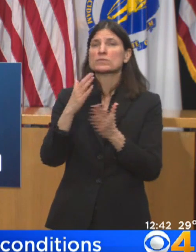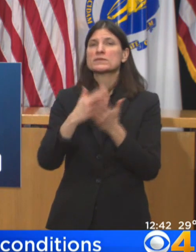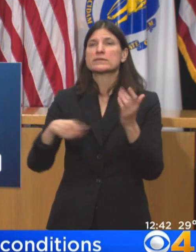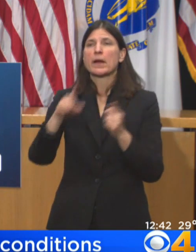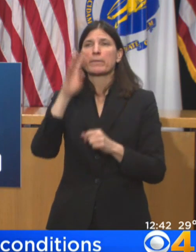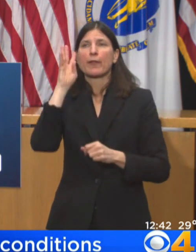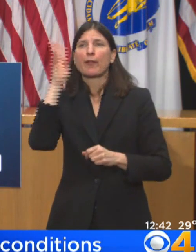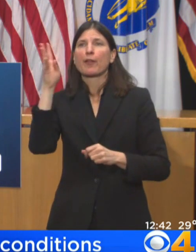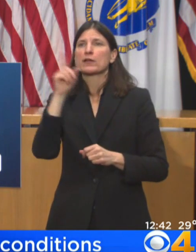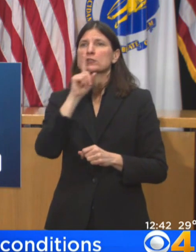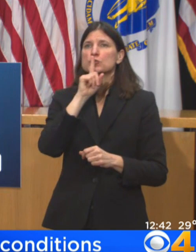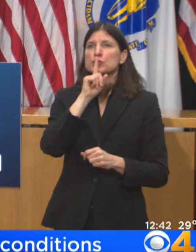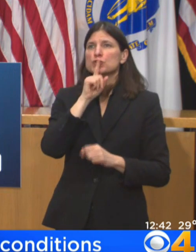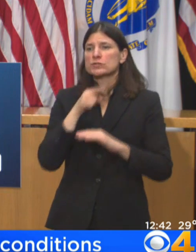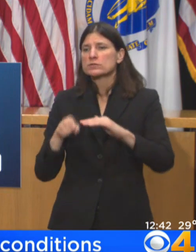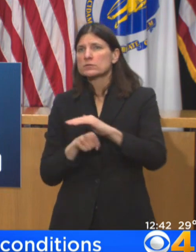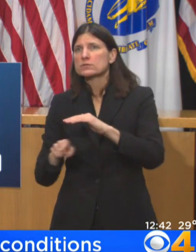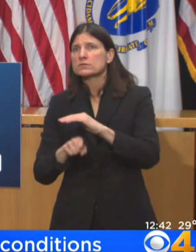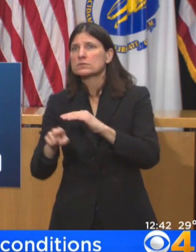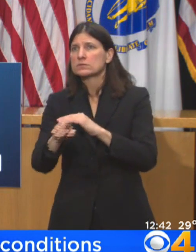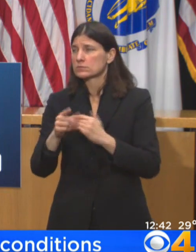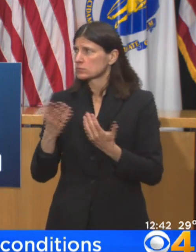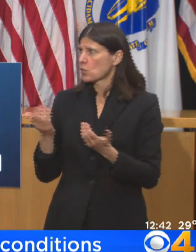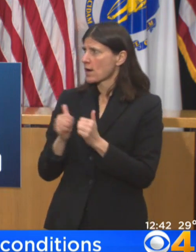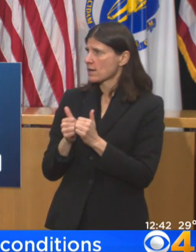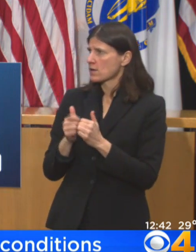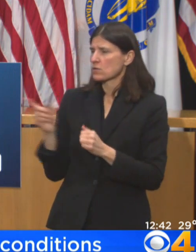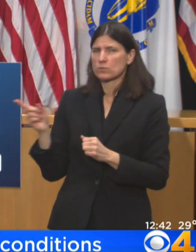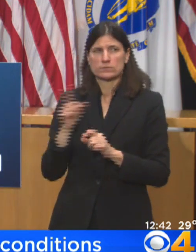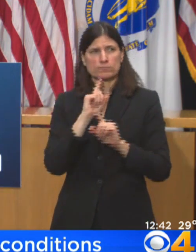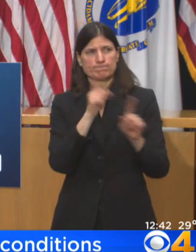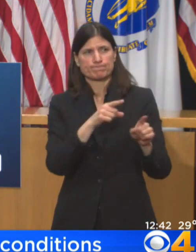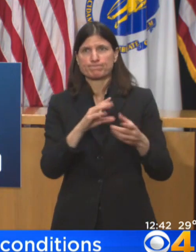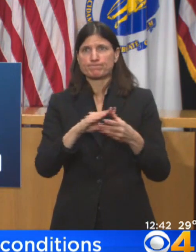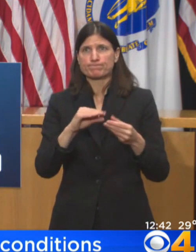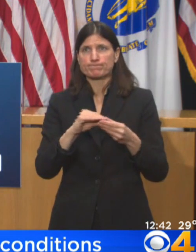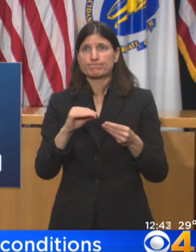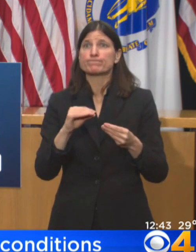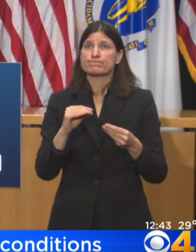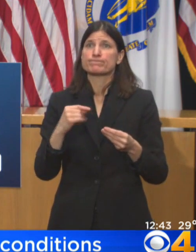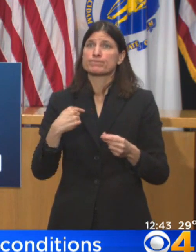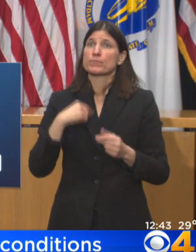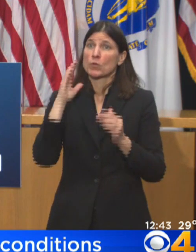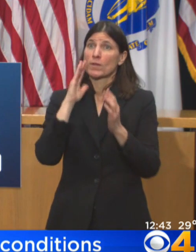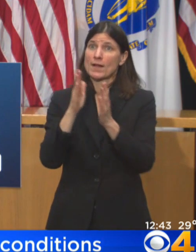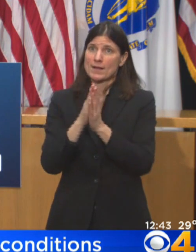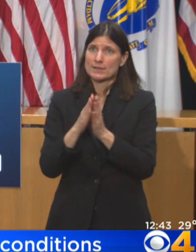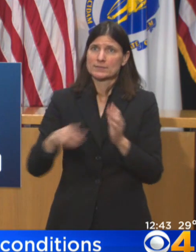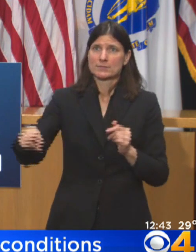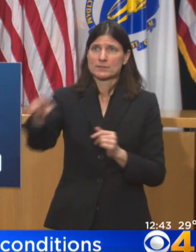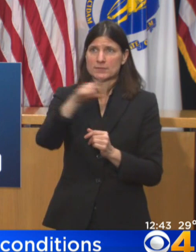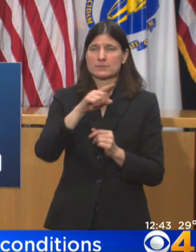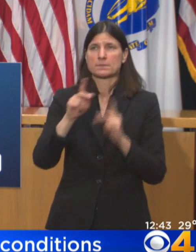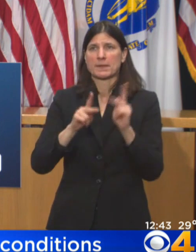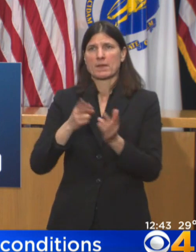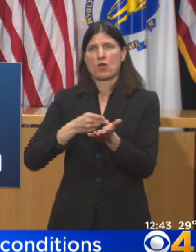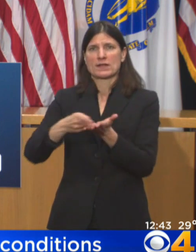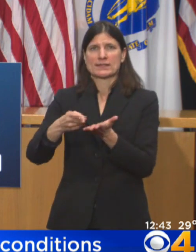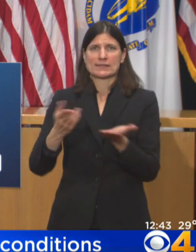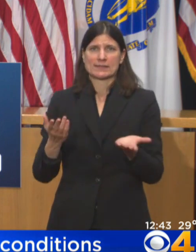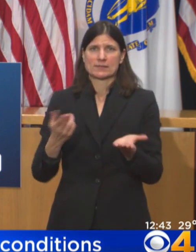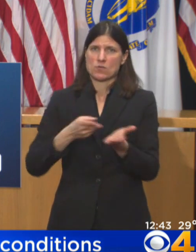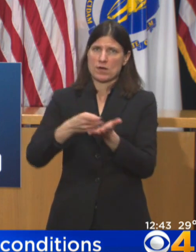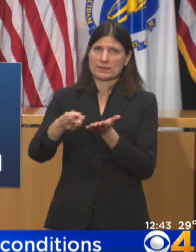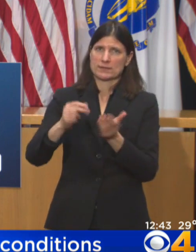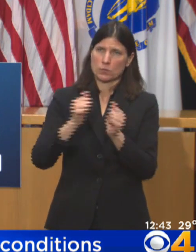piece, that would be a tough one. mean... So there's no way to check? Well, if somebody shows up